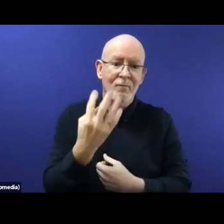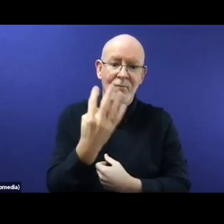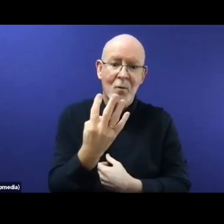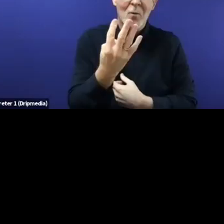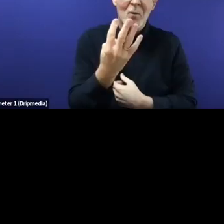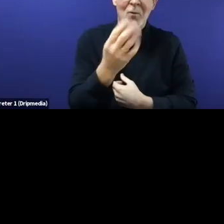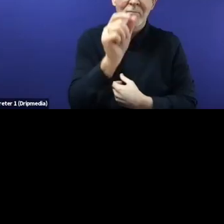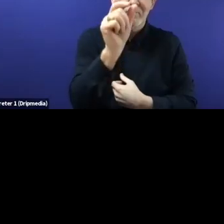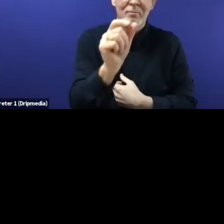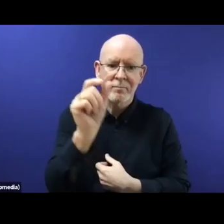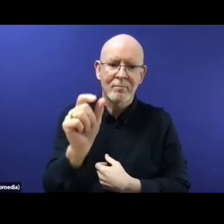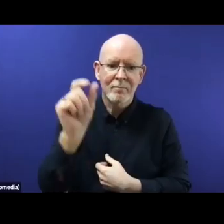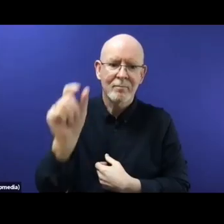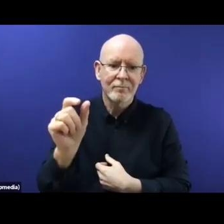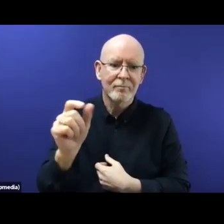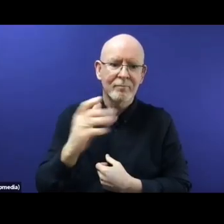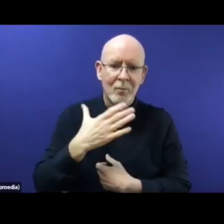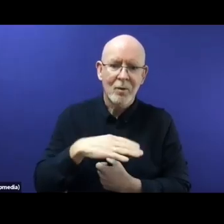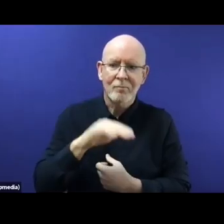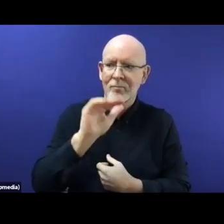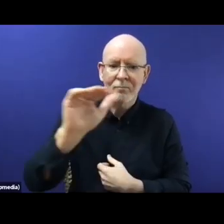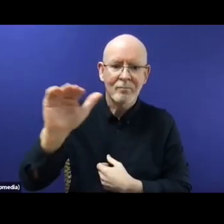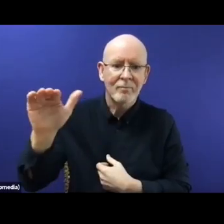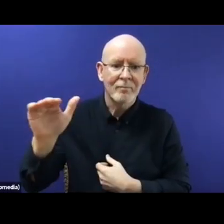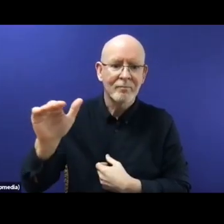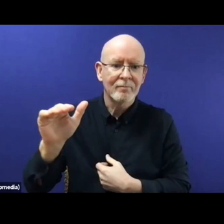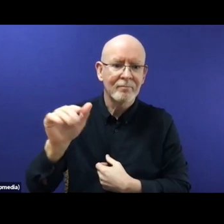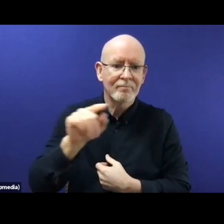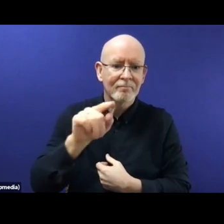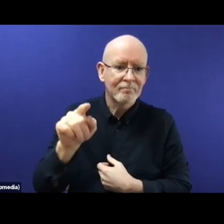you may find relevant. So let's start with our first discussion.